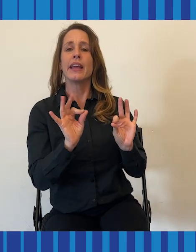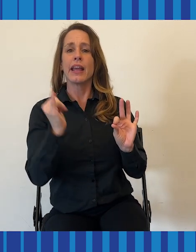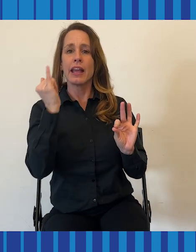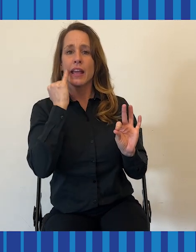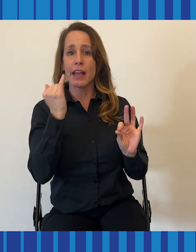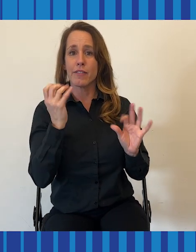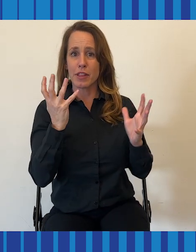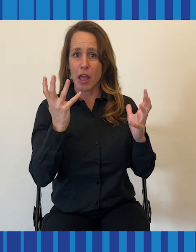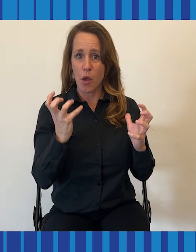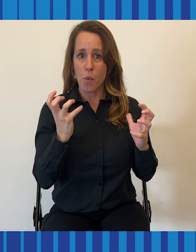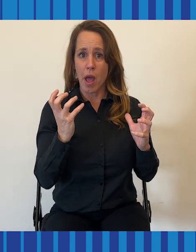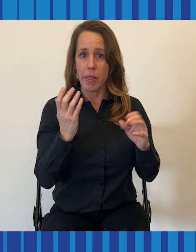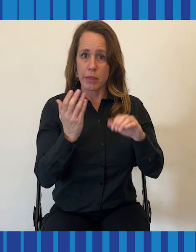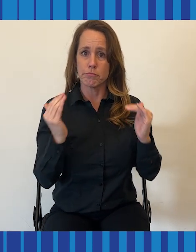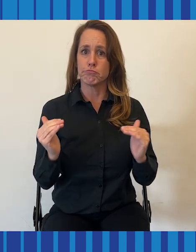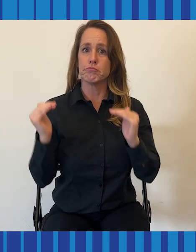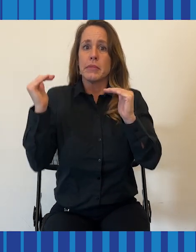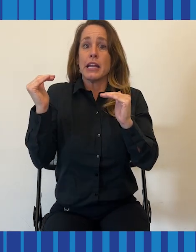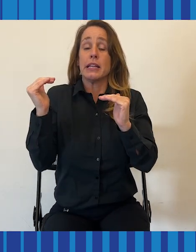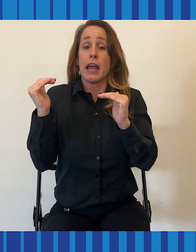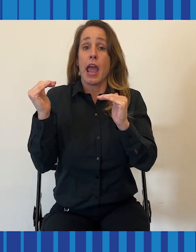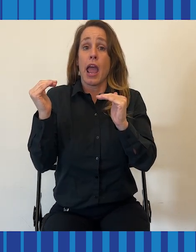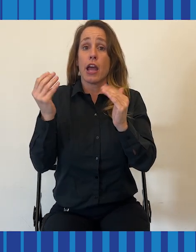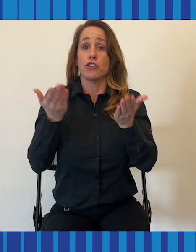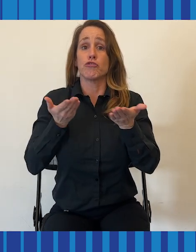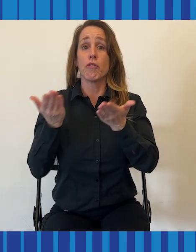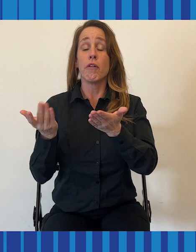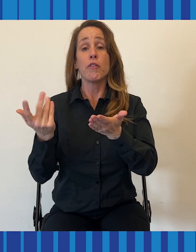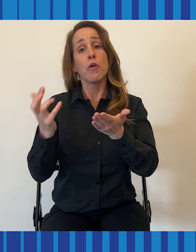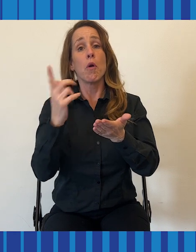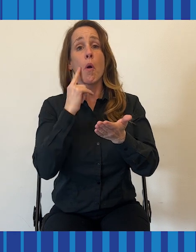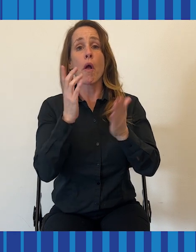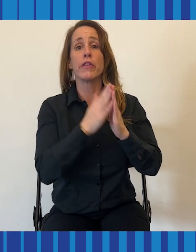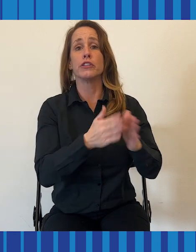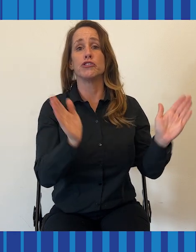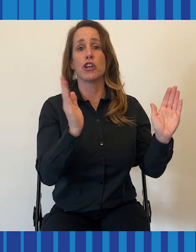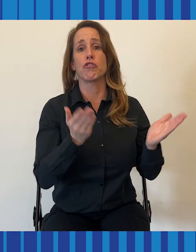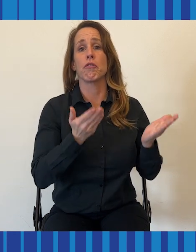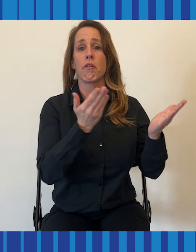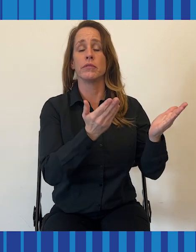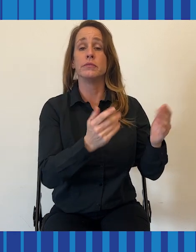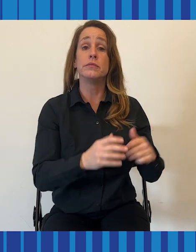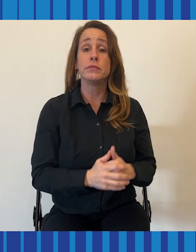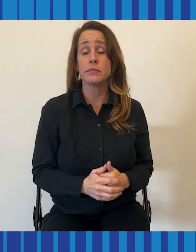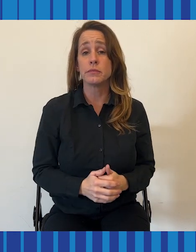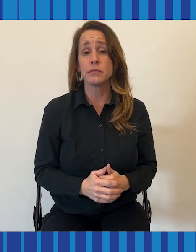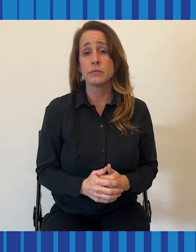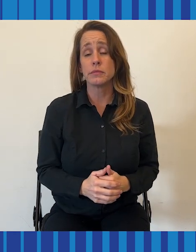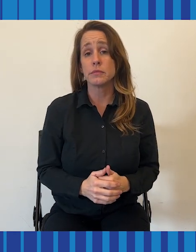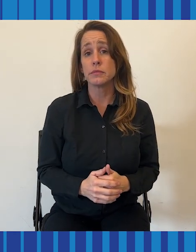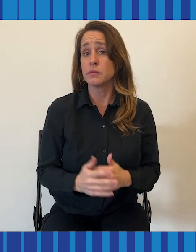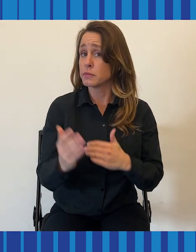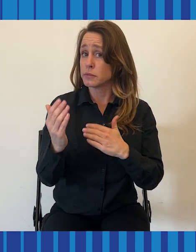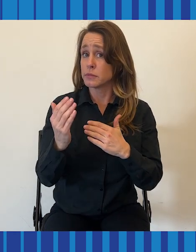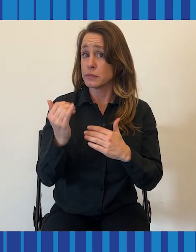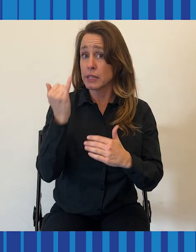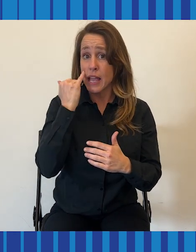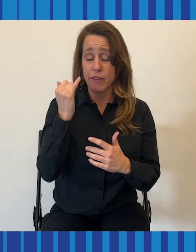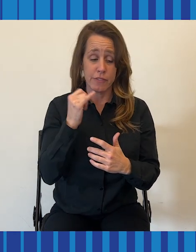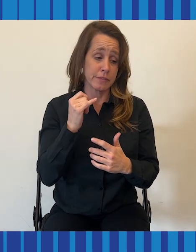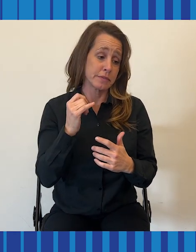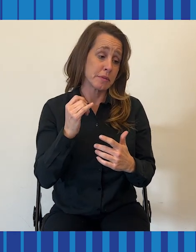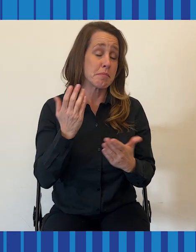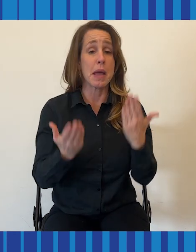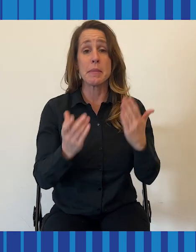the enhanced version or the version that's available for the general public. Even if it means that it's not entirely